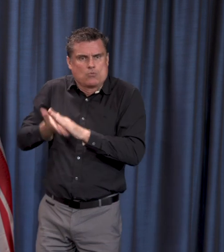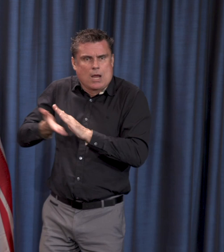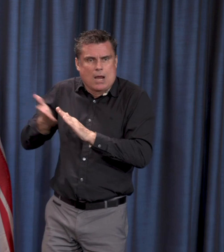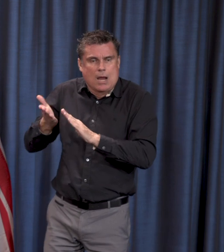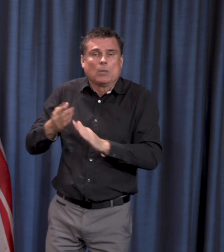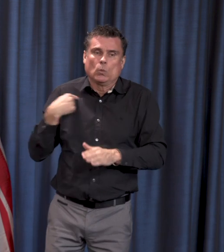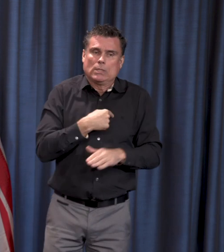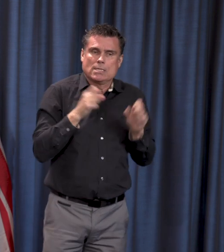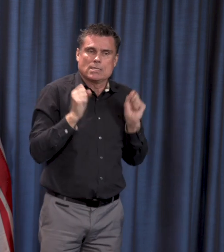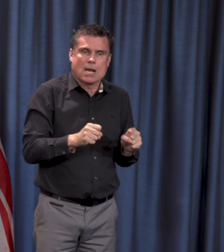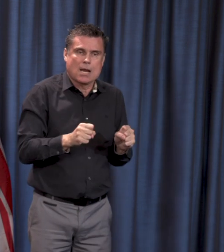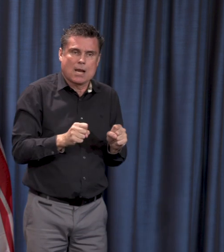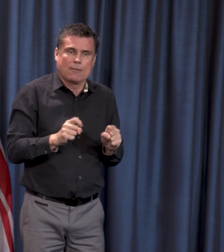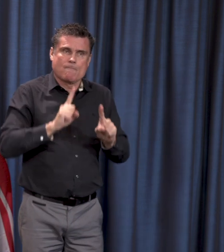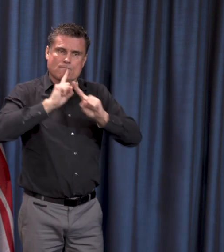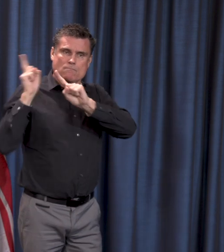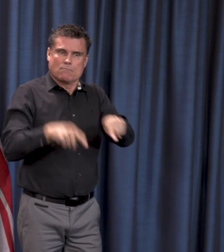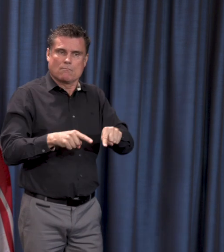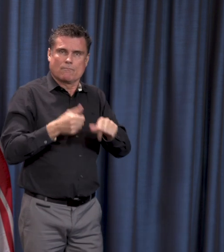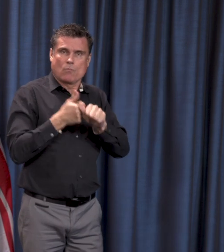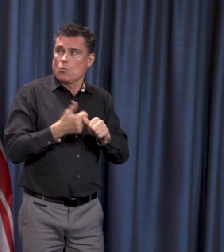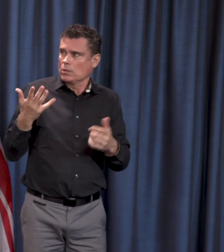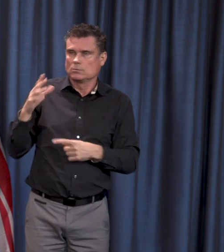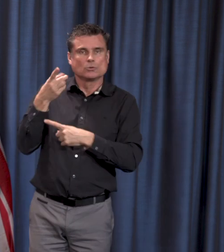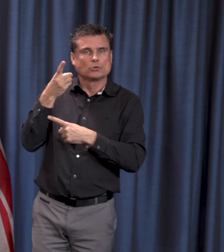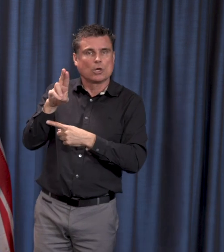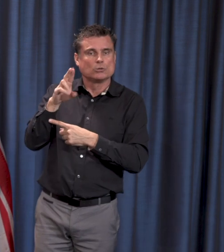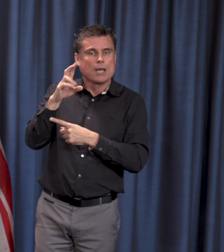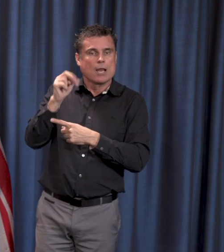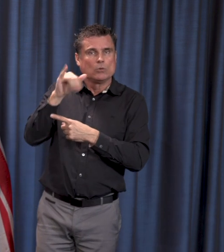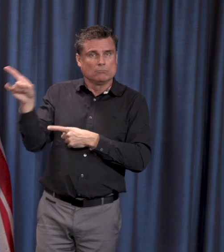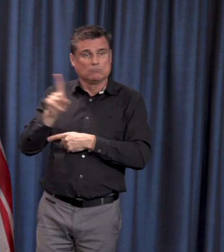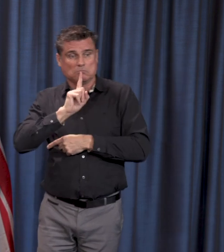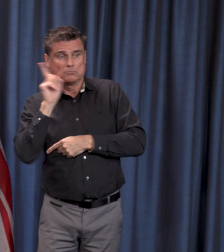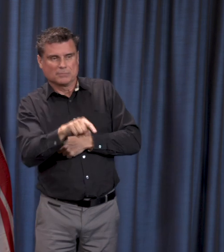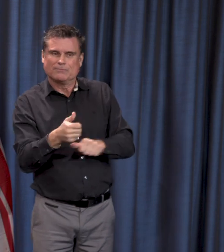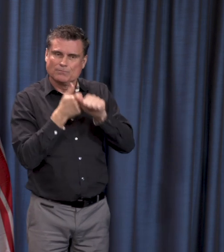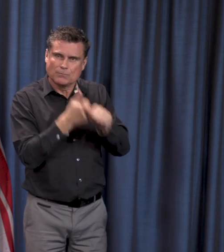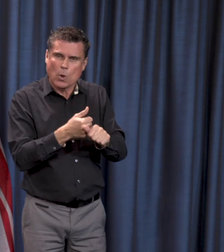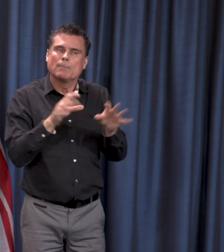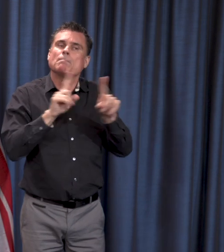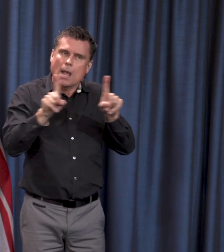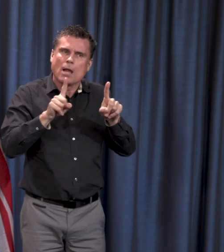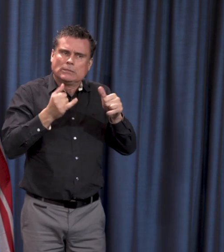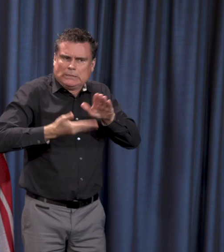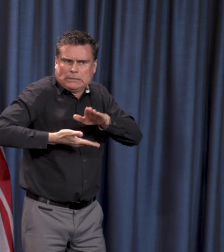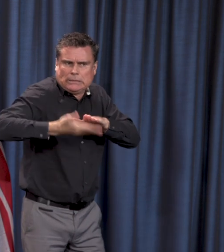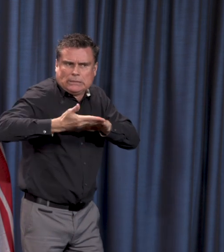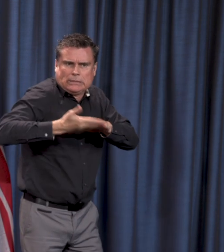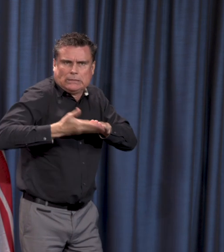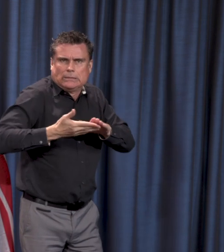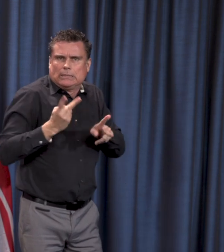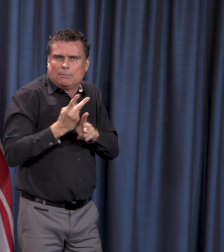Dr. Henry that change our society, and I think that continues to be an important thing to do. I think we need to flatten the